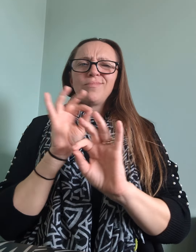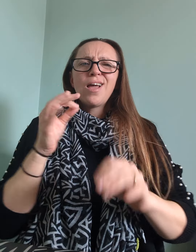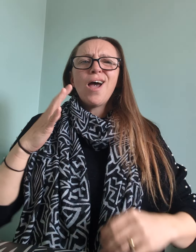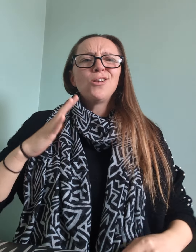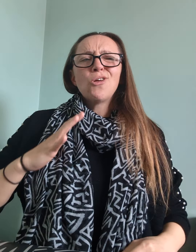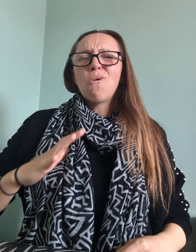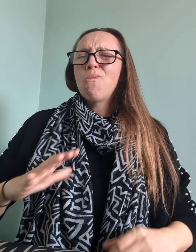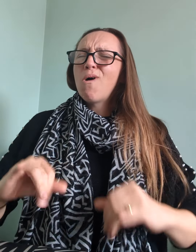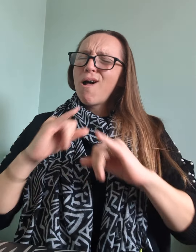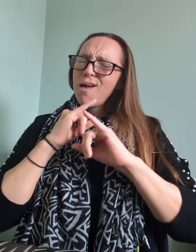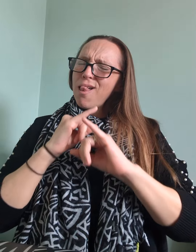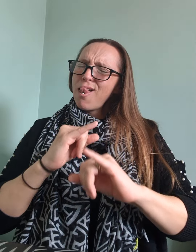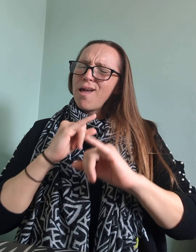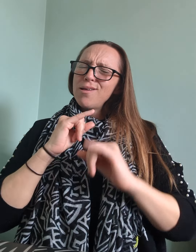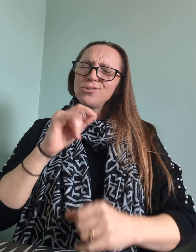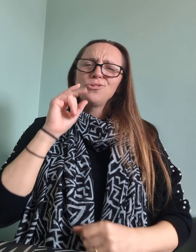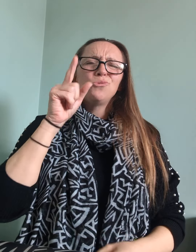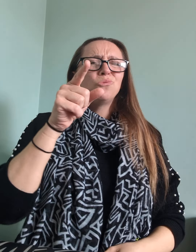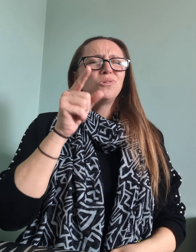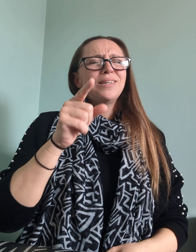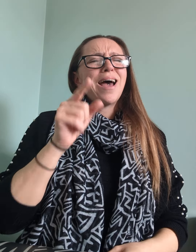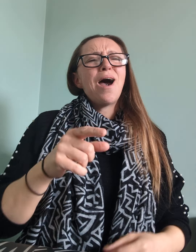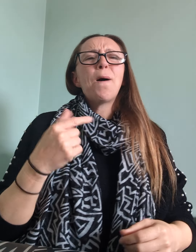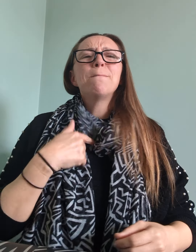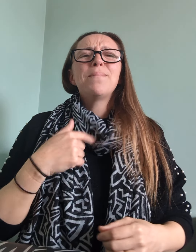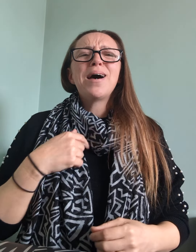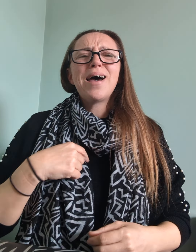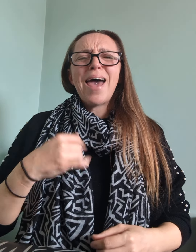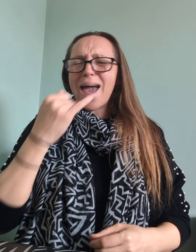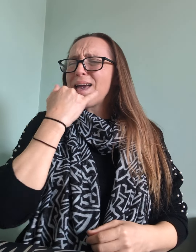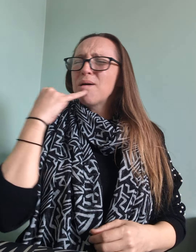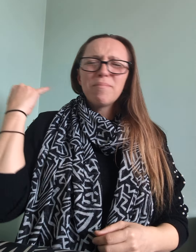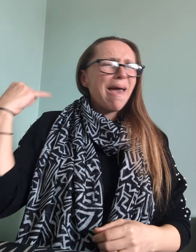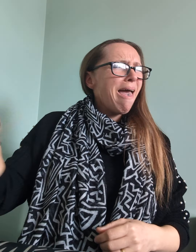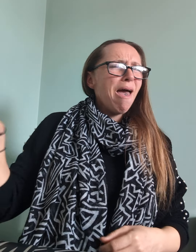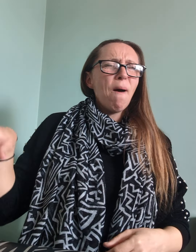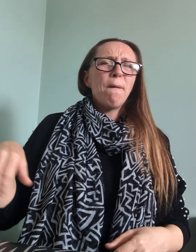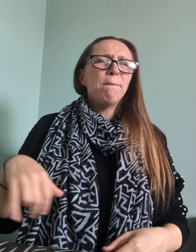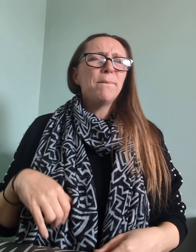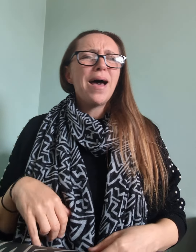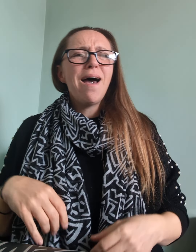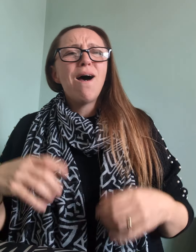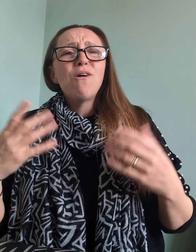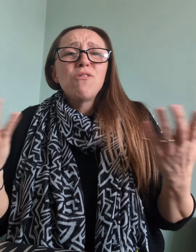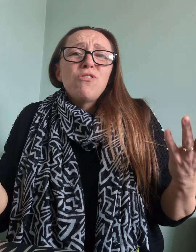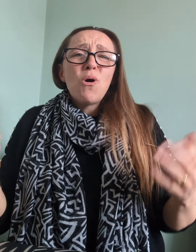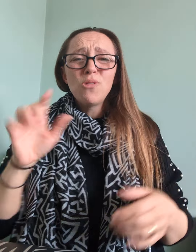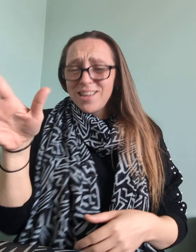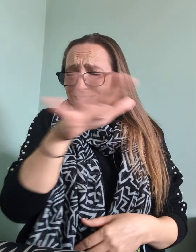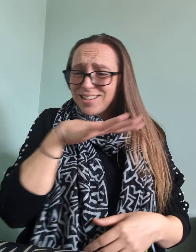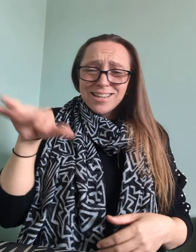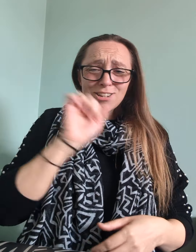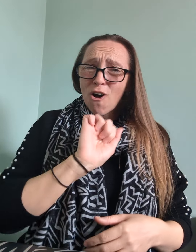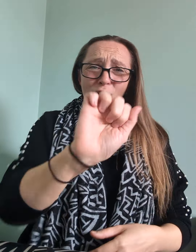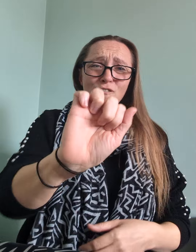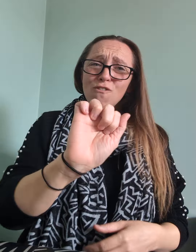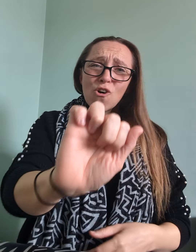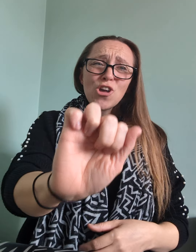Don't let you down, but I am hell bound Oh, this is all for